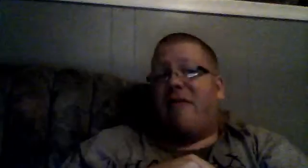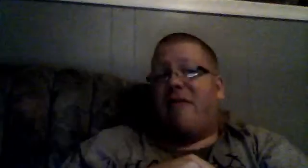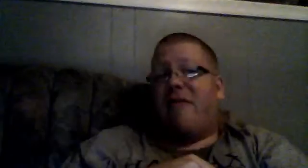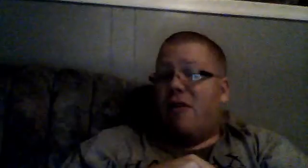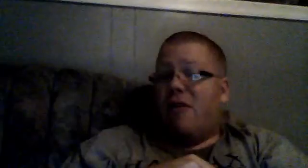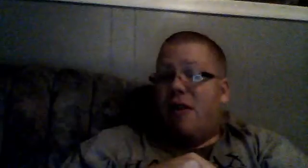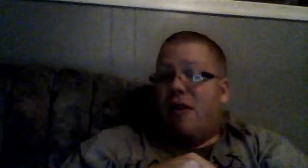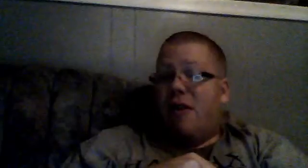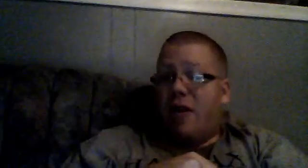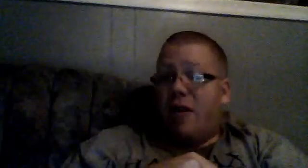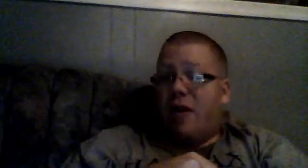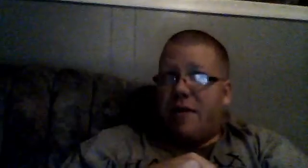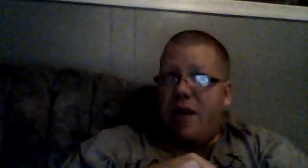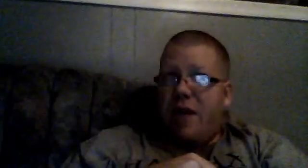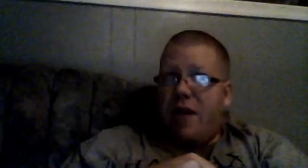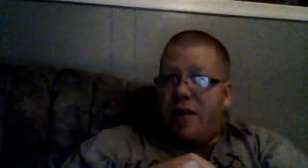in entertainment,